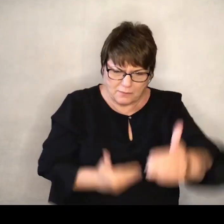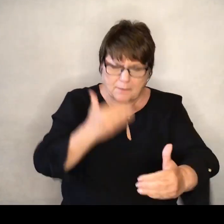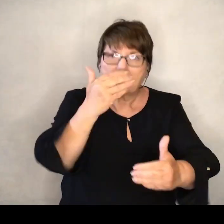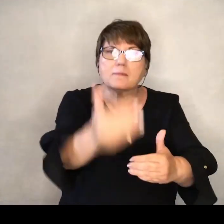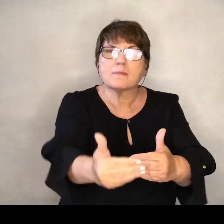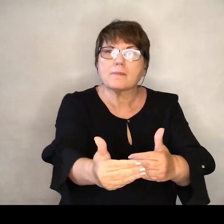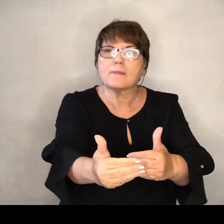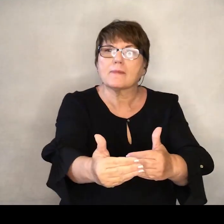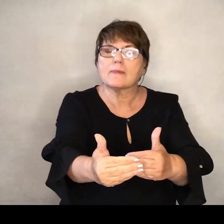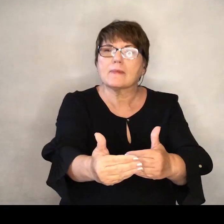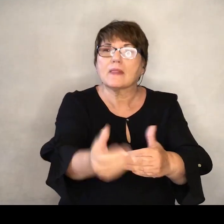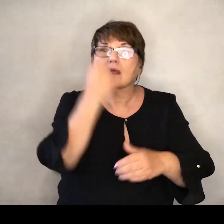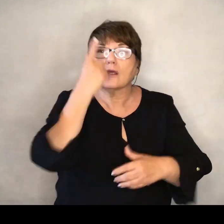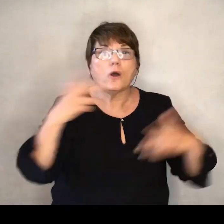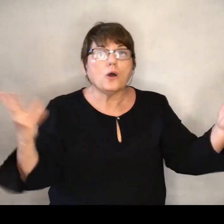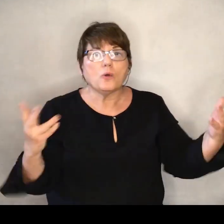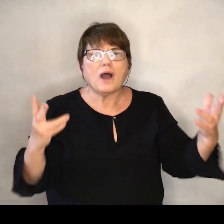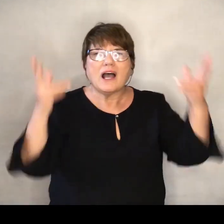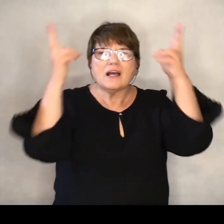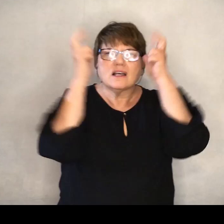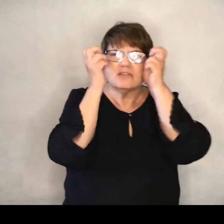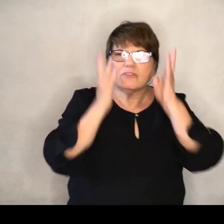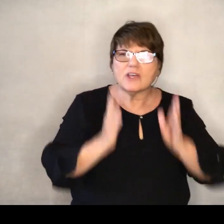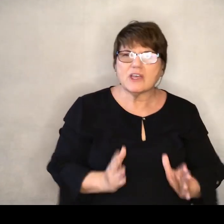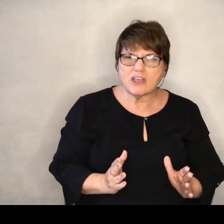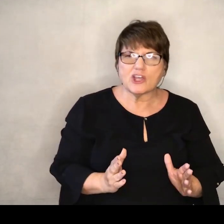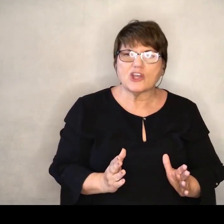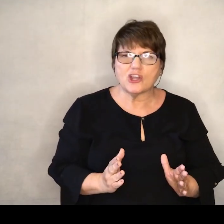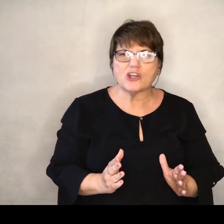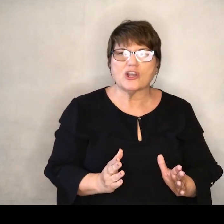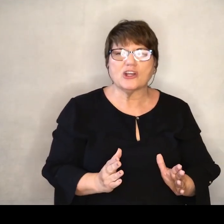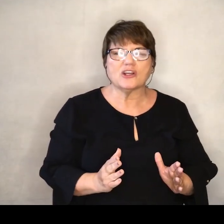stead Fear,